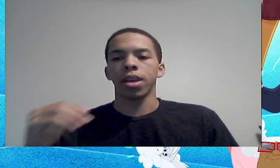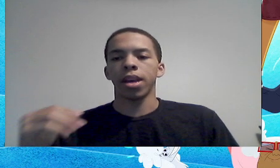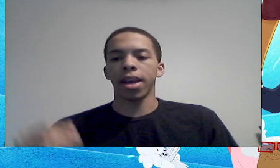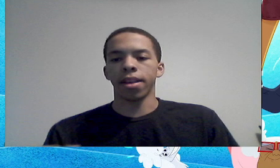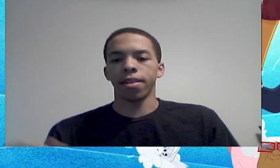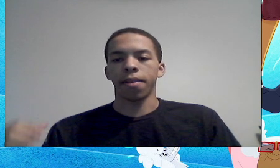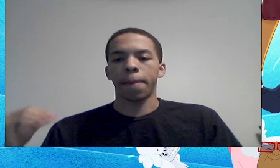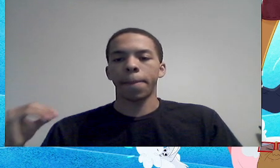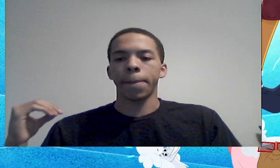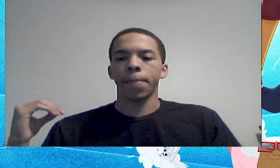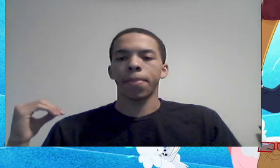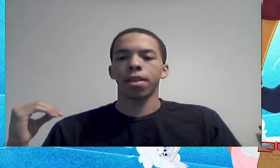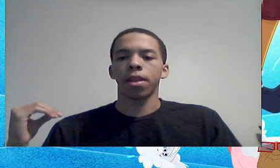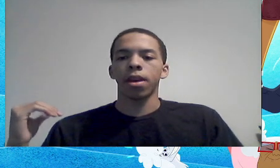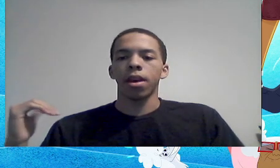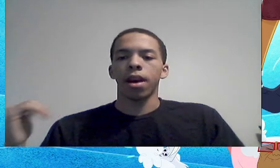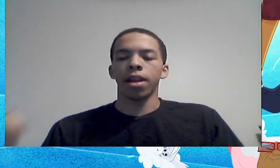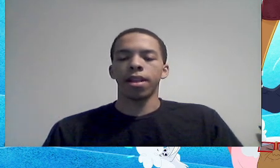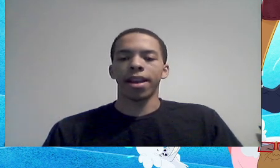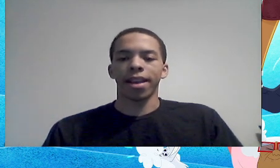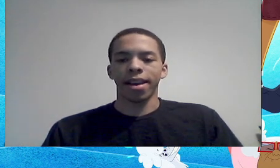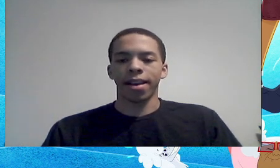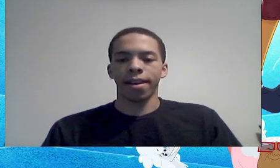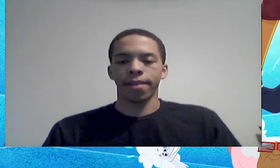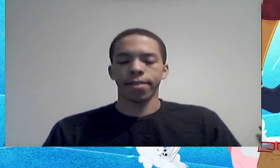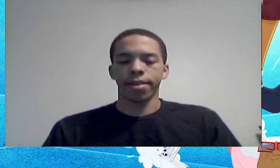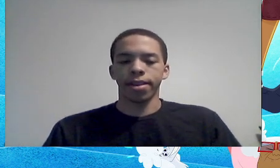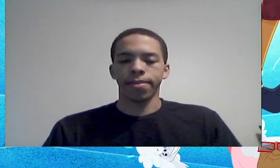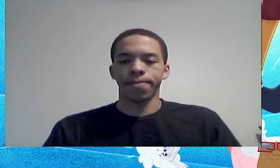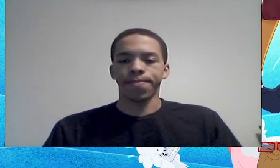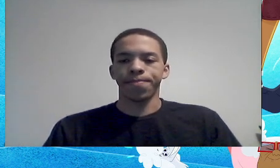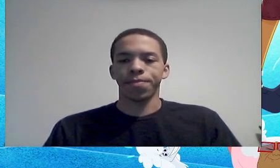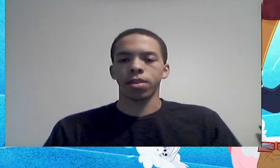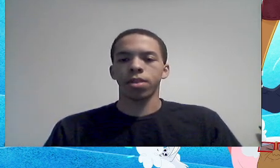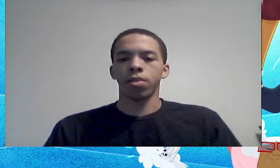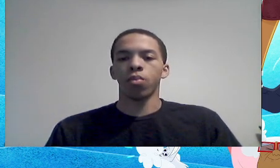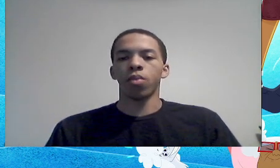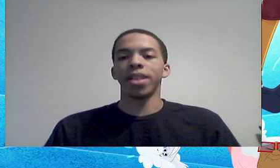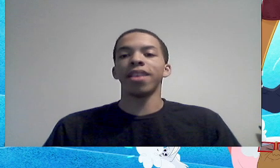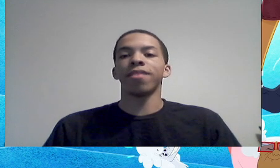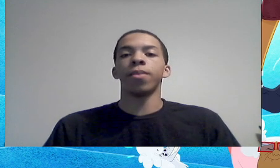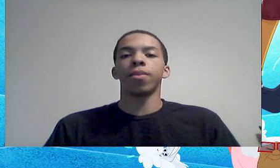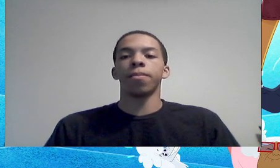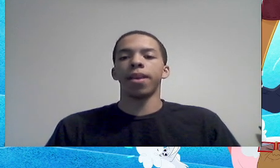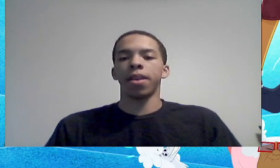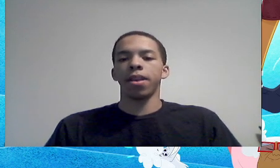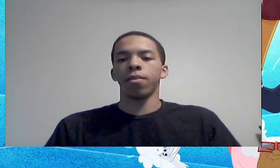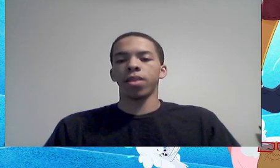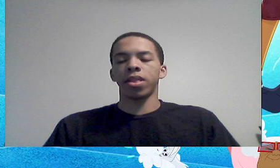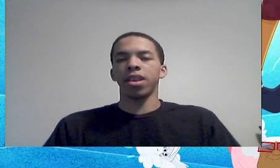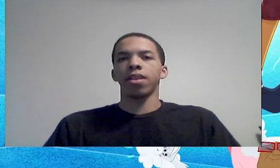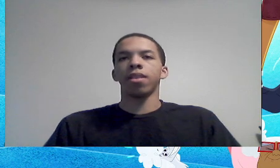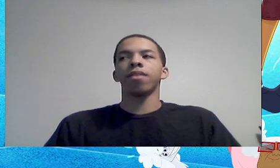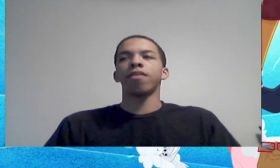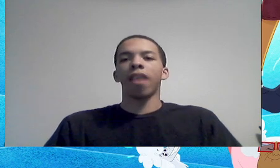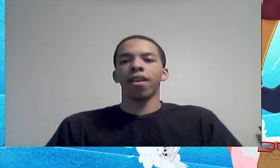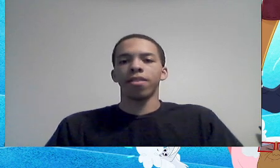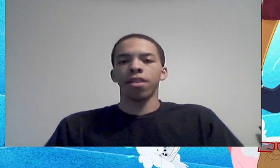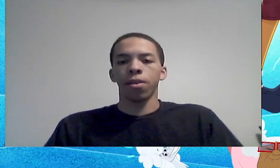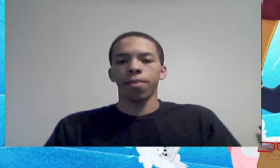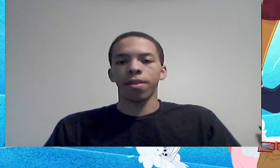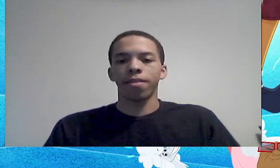and I like how, um, when they spoke about it with the